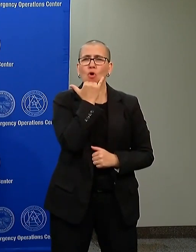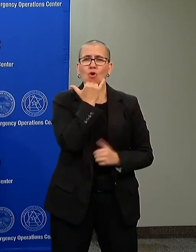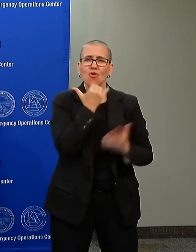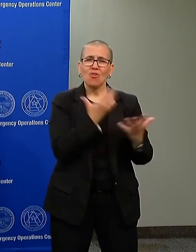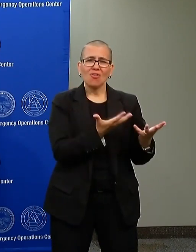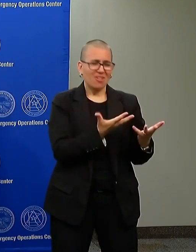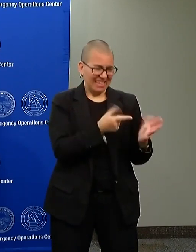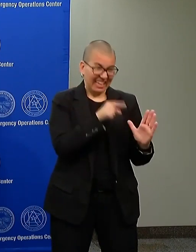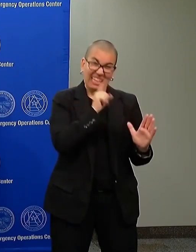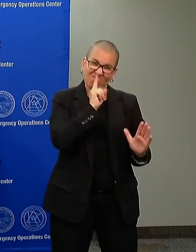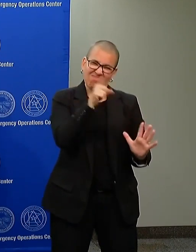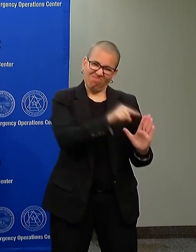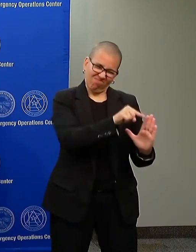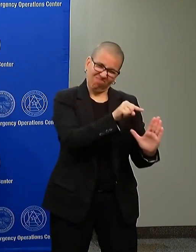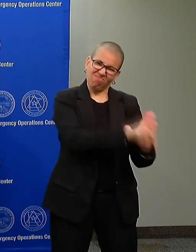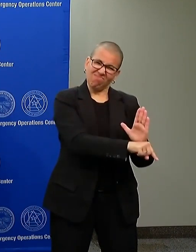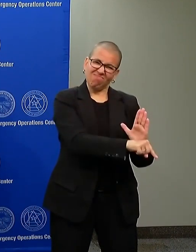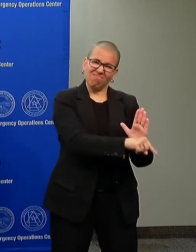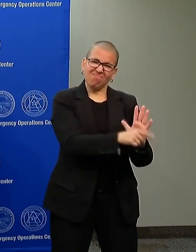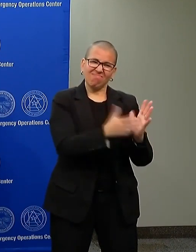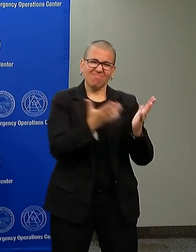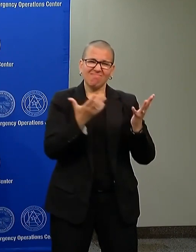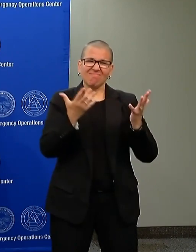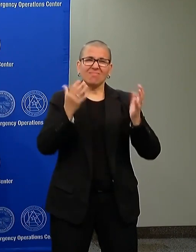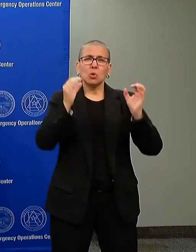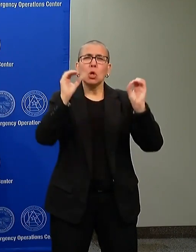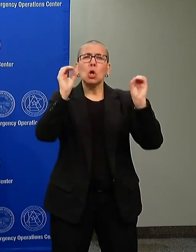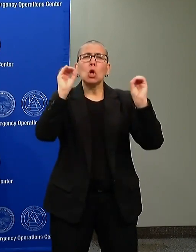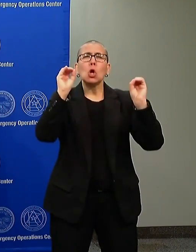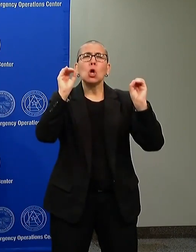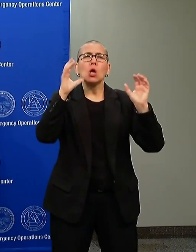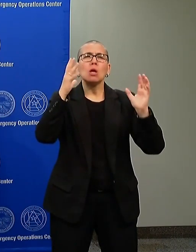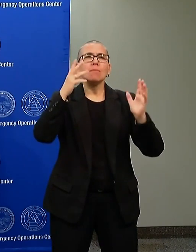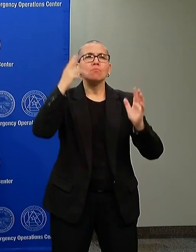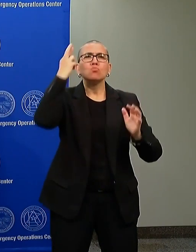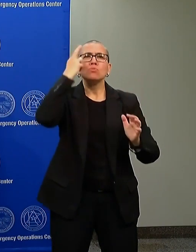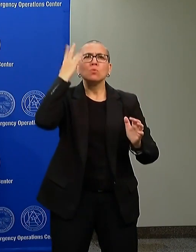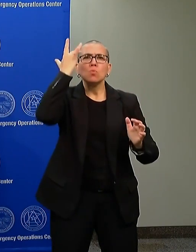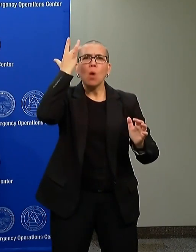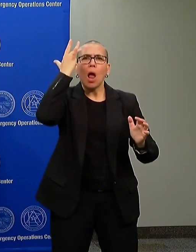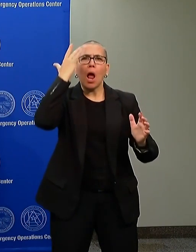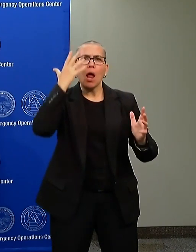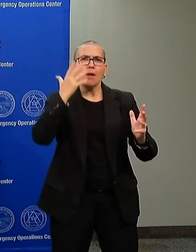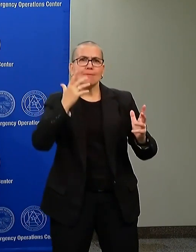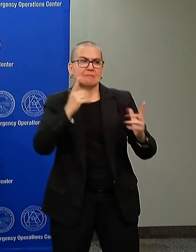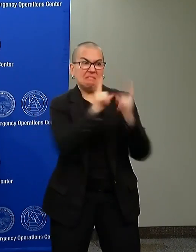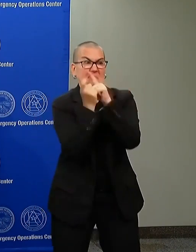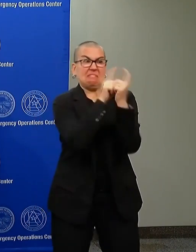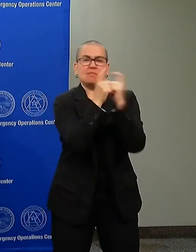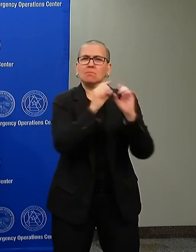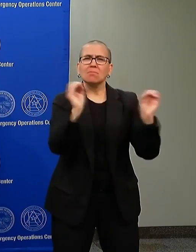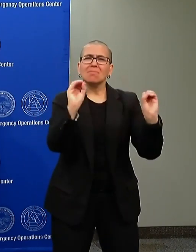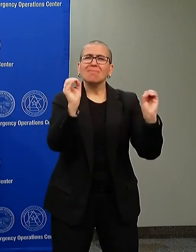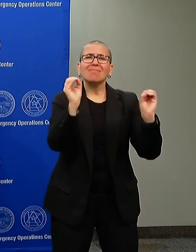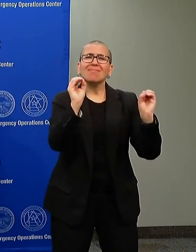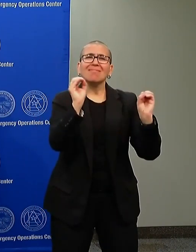was not aggressive. He begged for his life. He called for his mom.